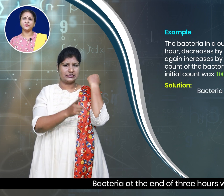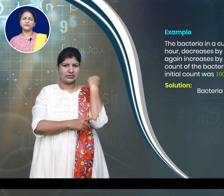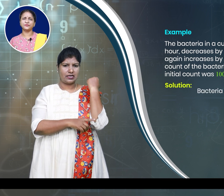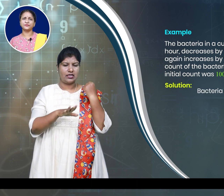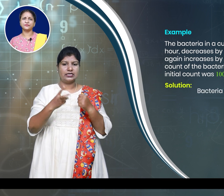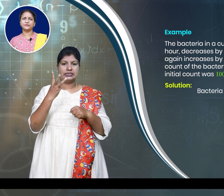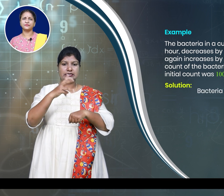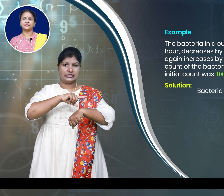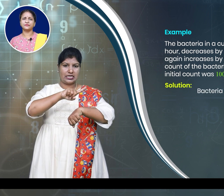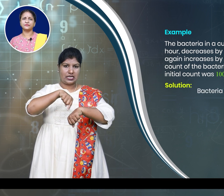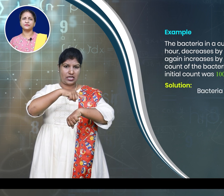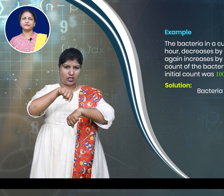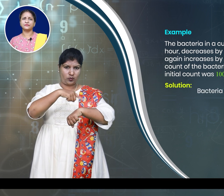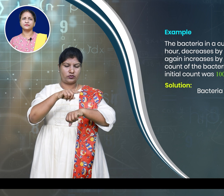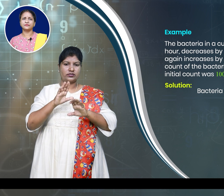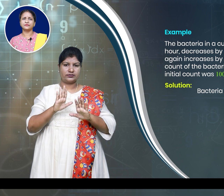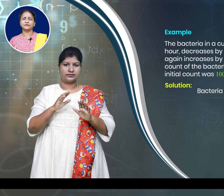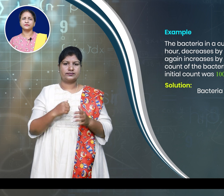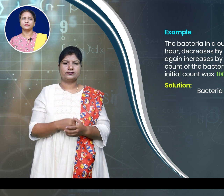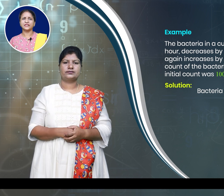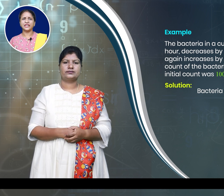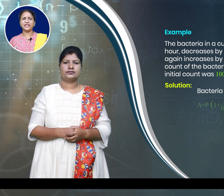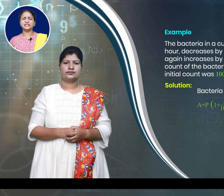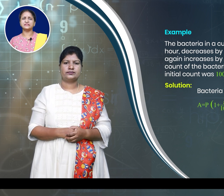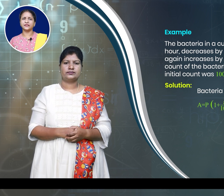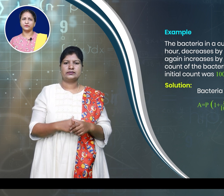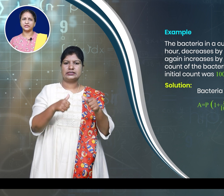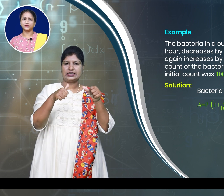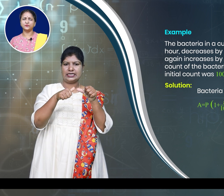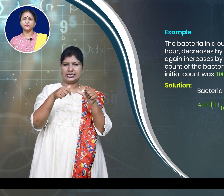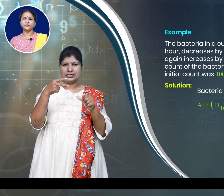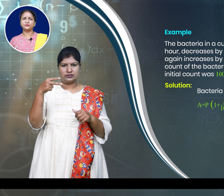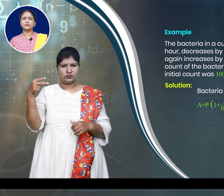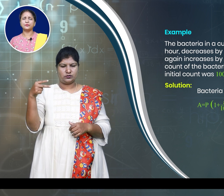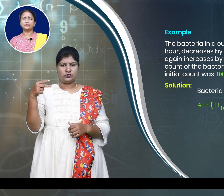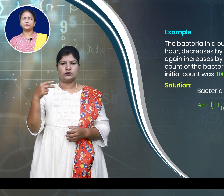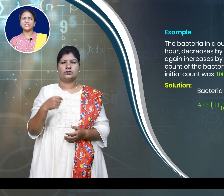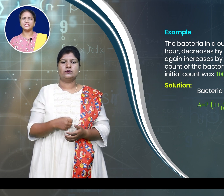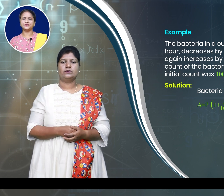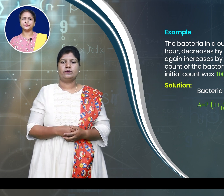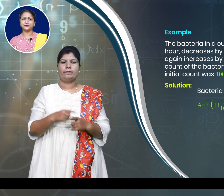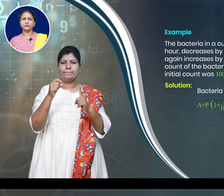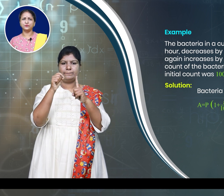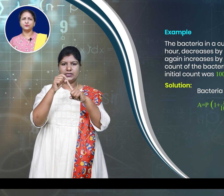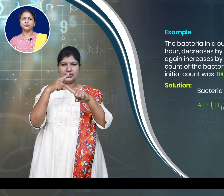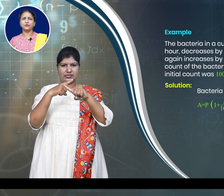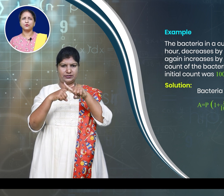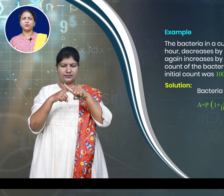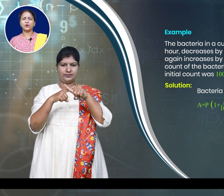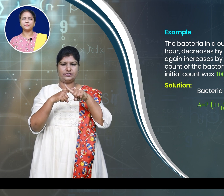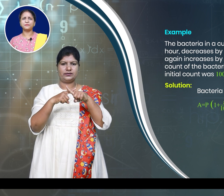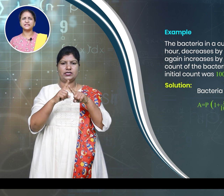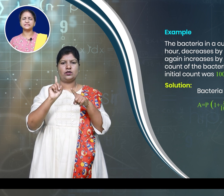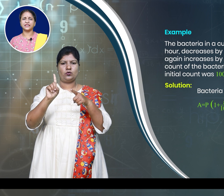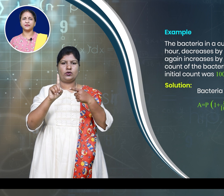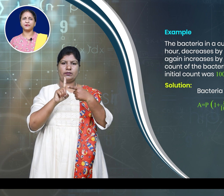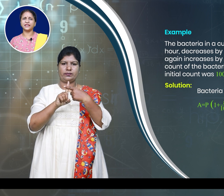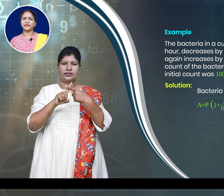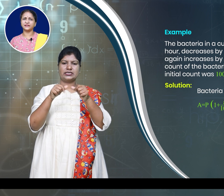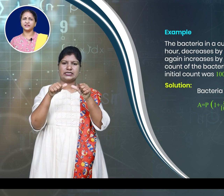a is equal to p into 1 plus a by 100